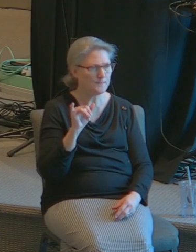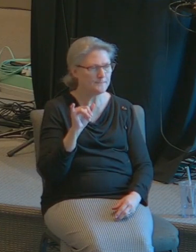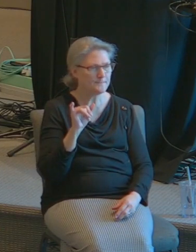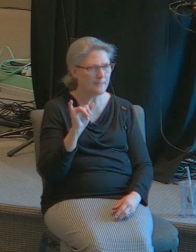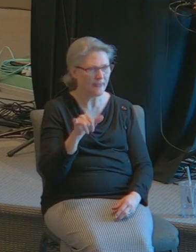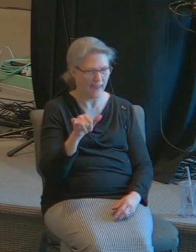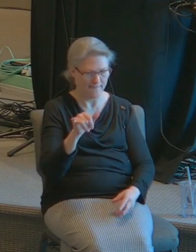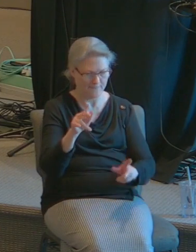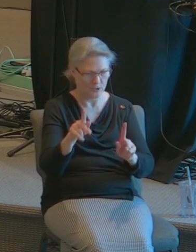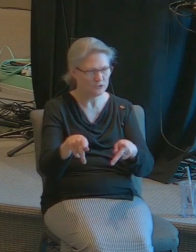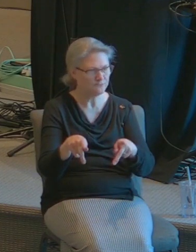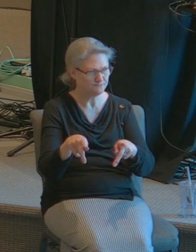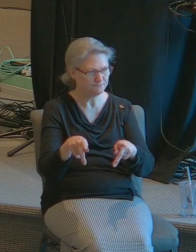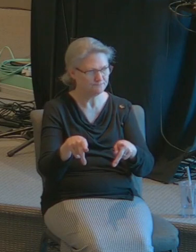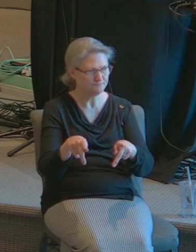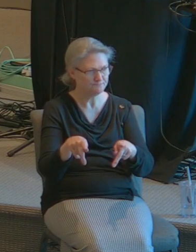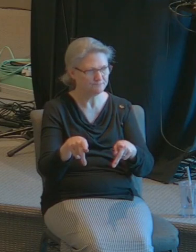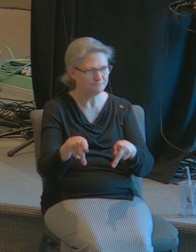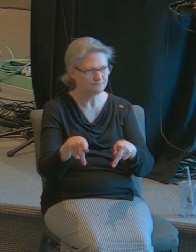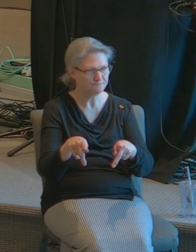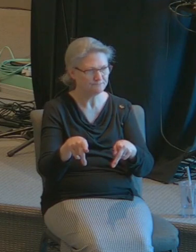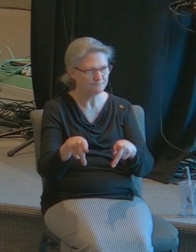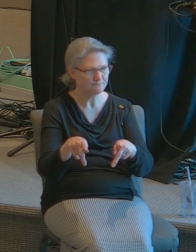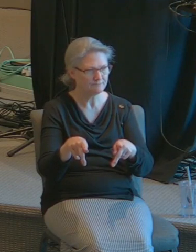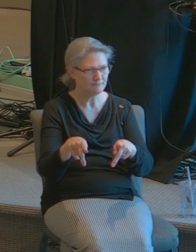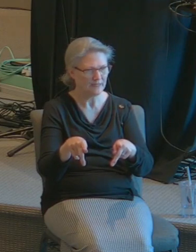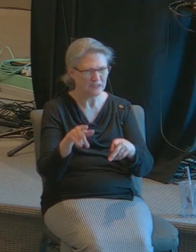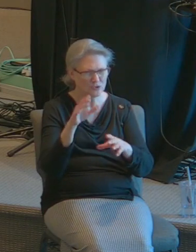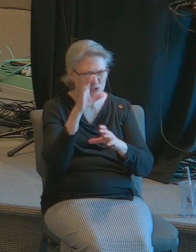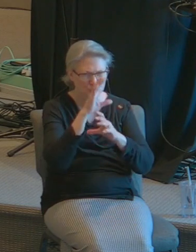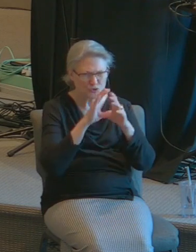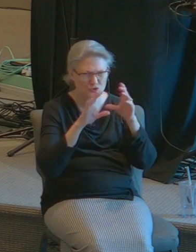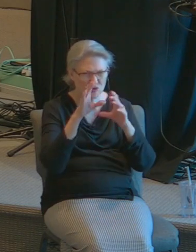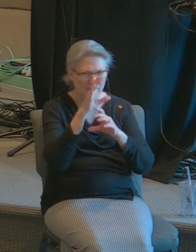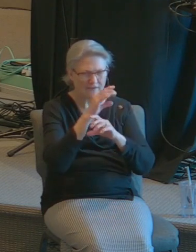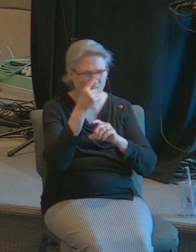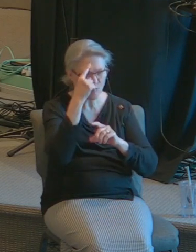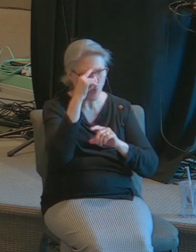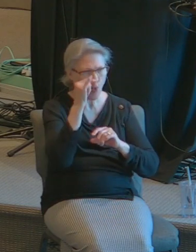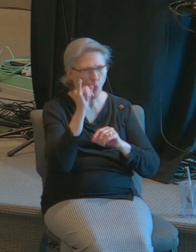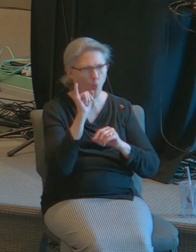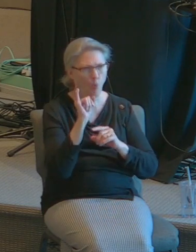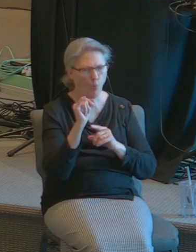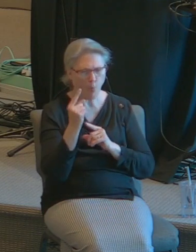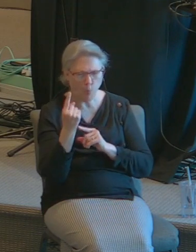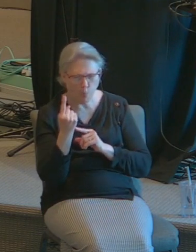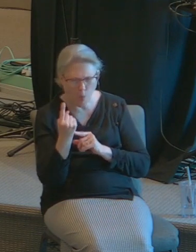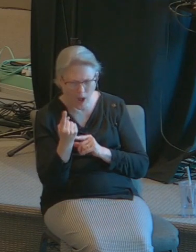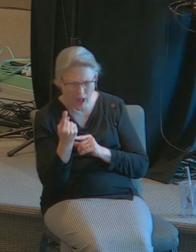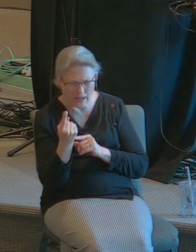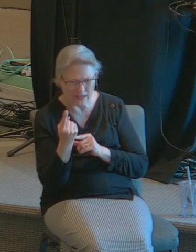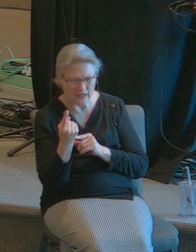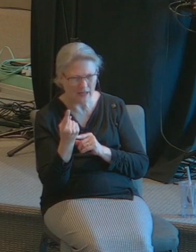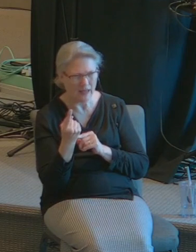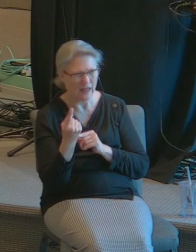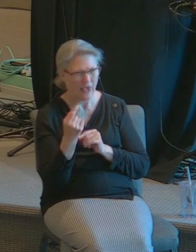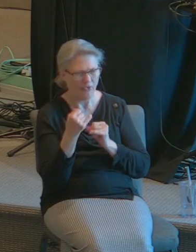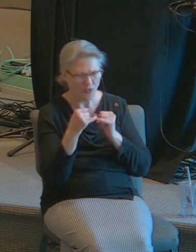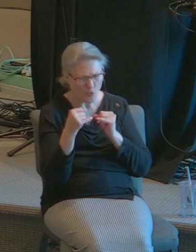that individual is searching for one thread that she could hang on to